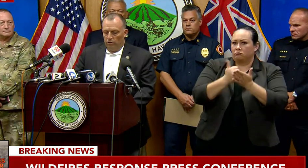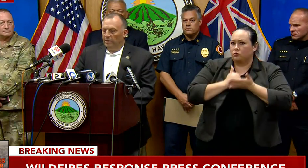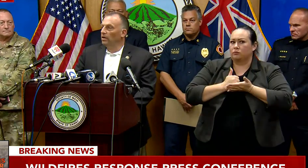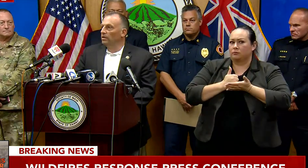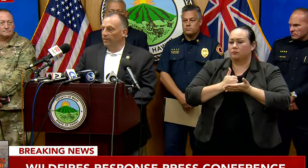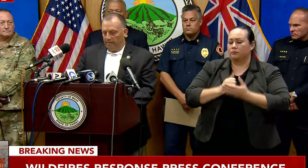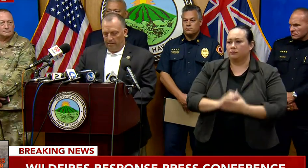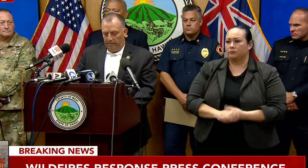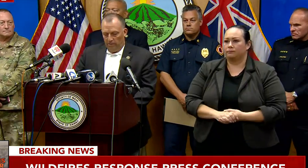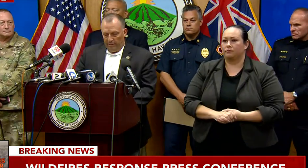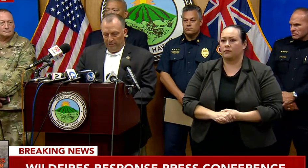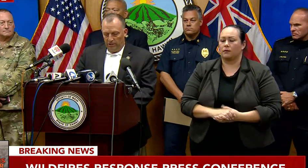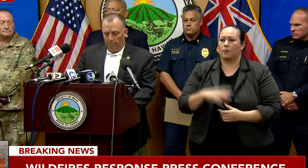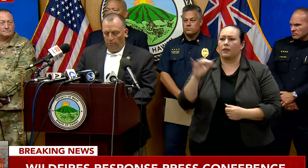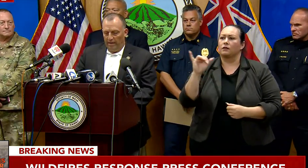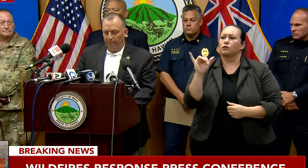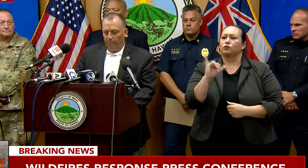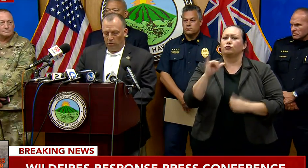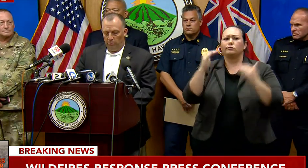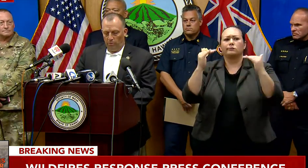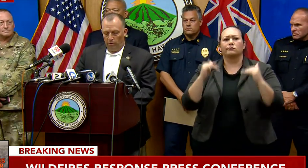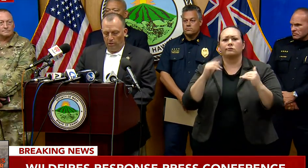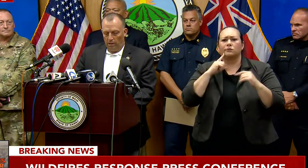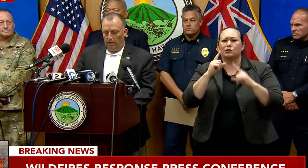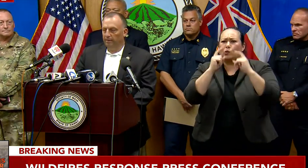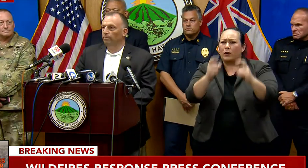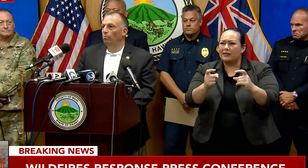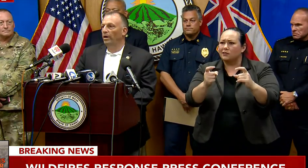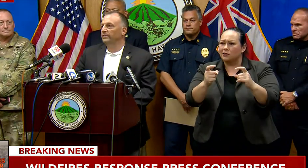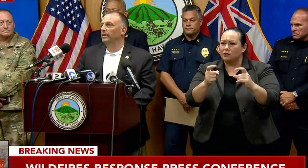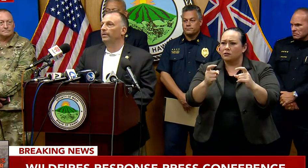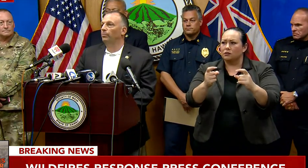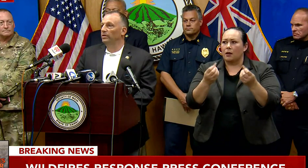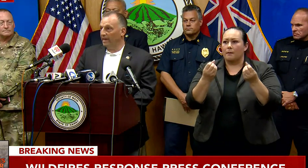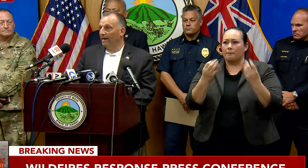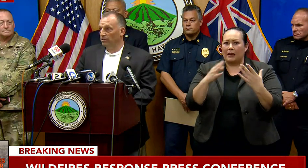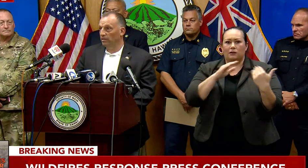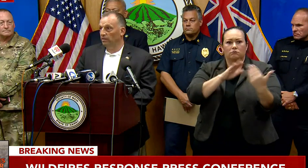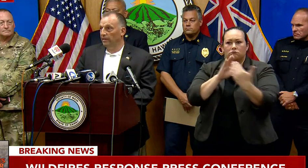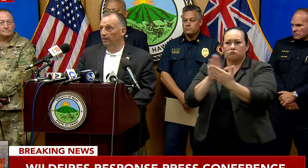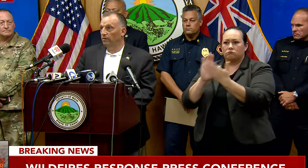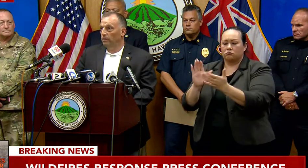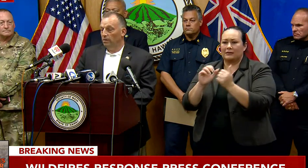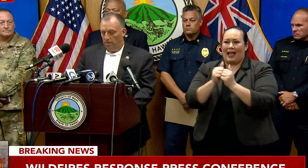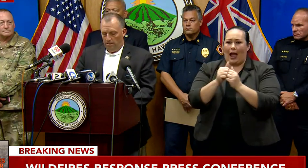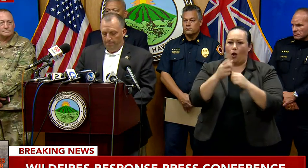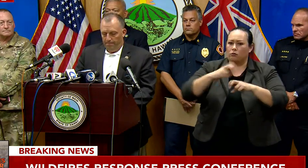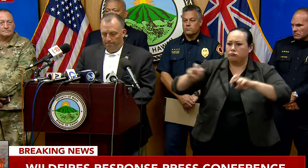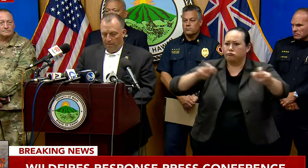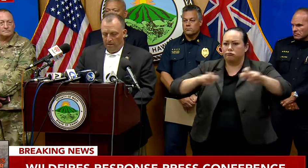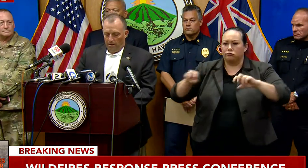We also, I talked about the donations, but we have multiple ways to get people into housing now.